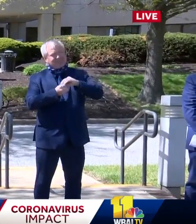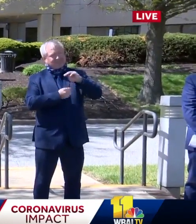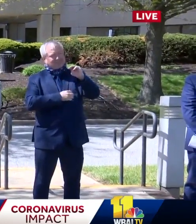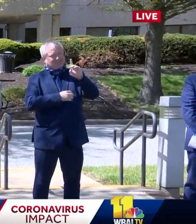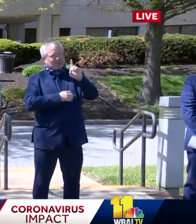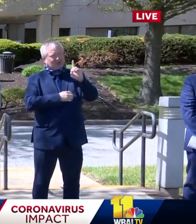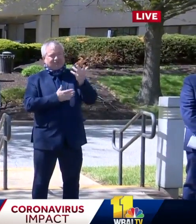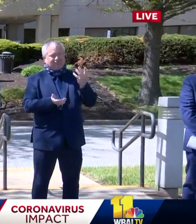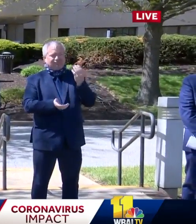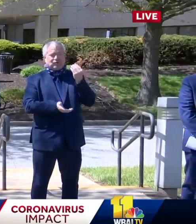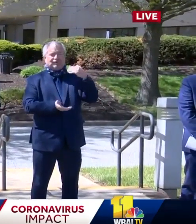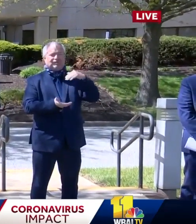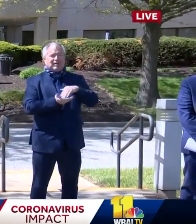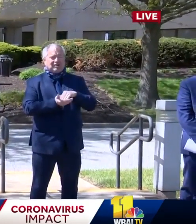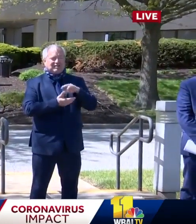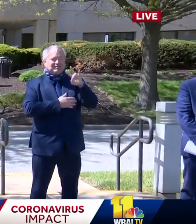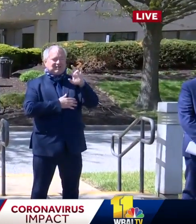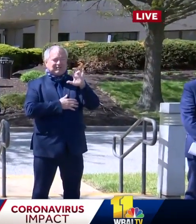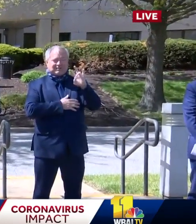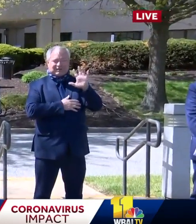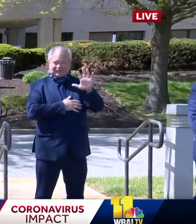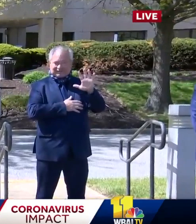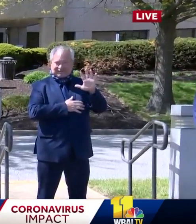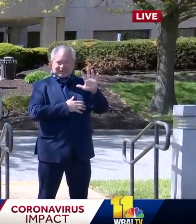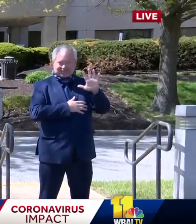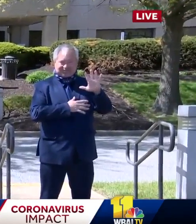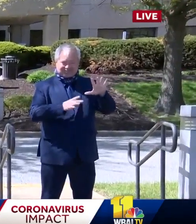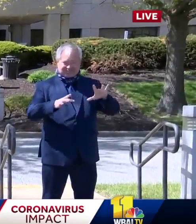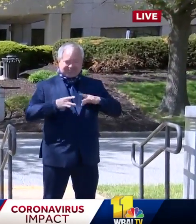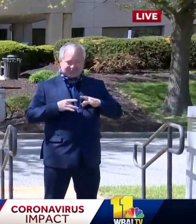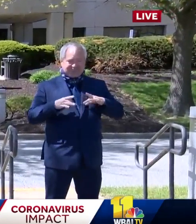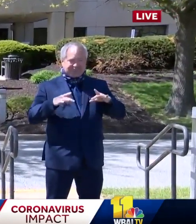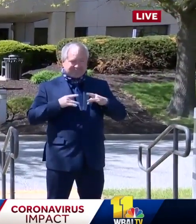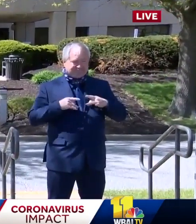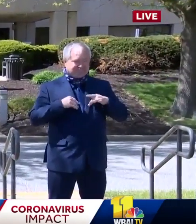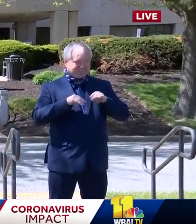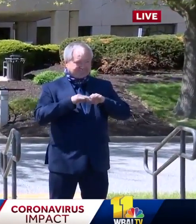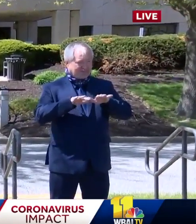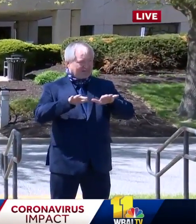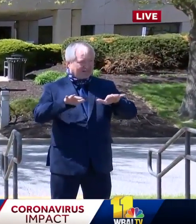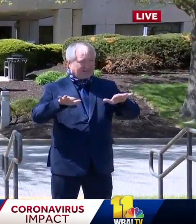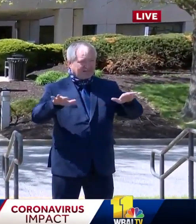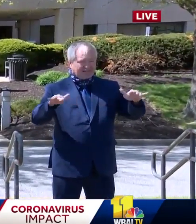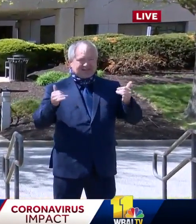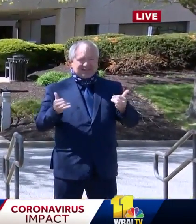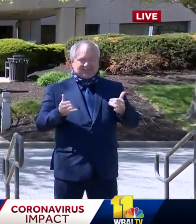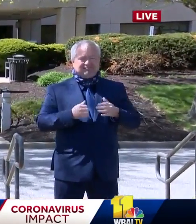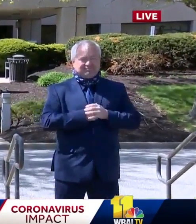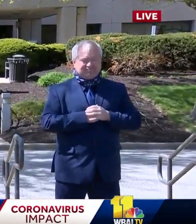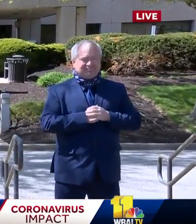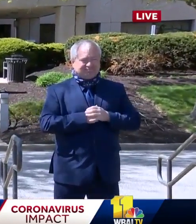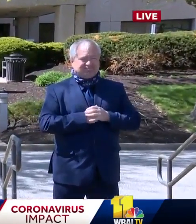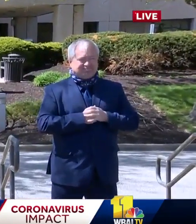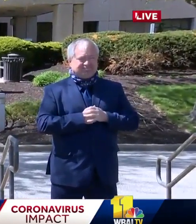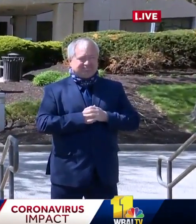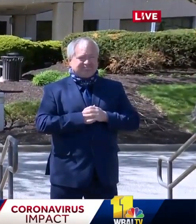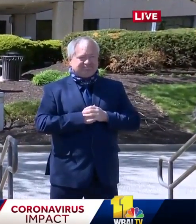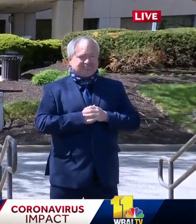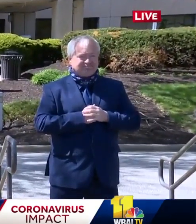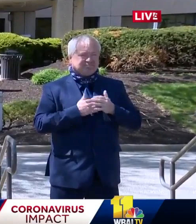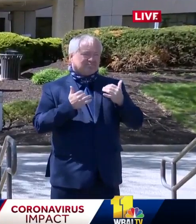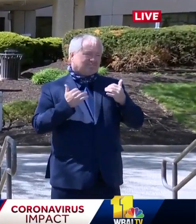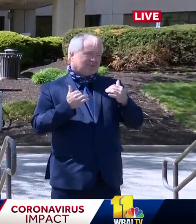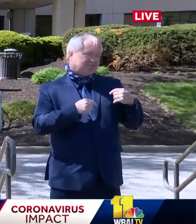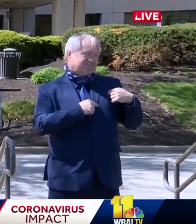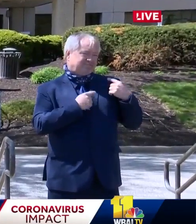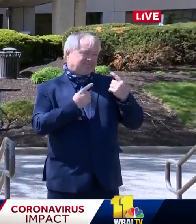cases. In the past 35 days, six hundred and thirty-one Marylanders have lost